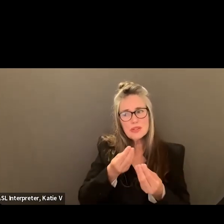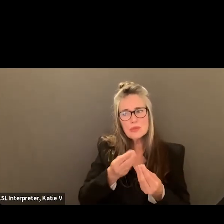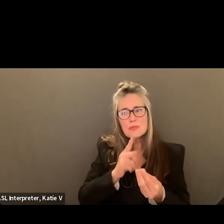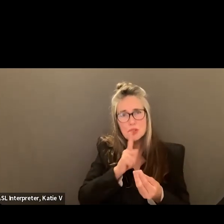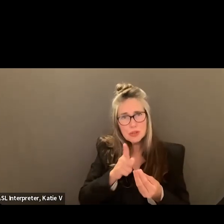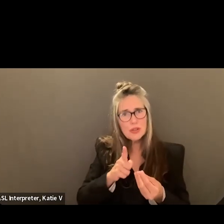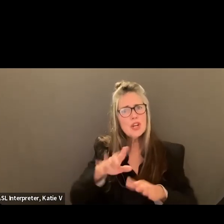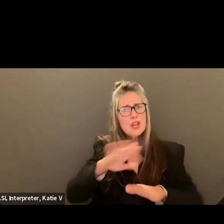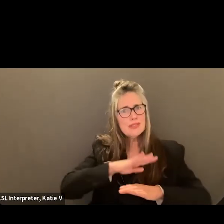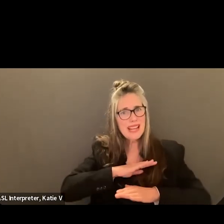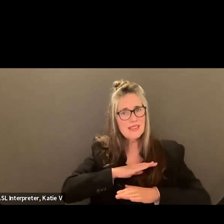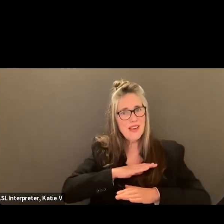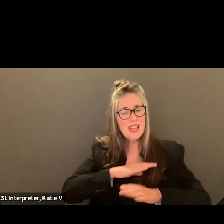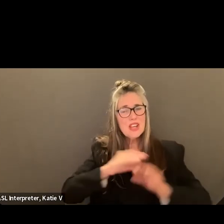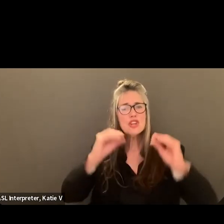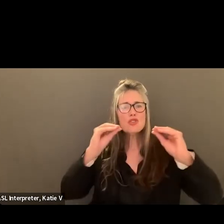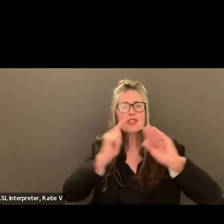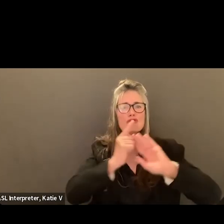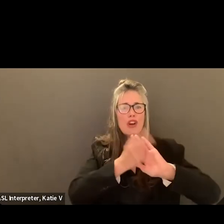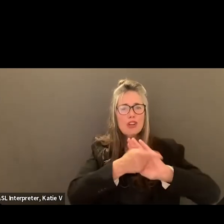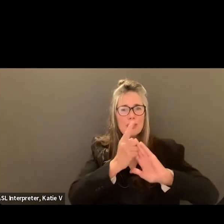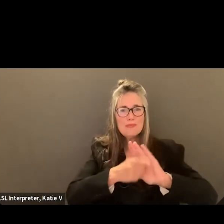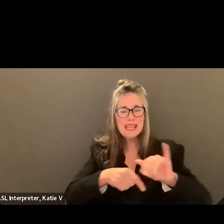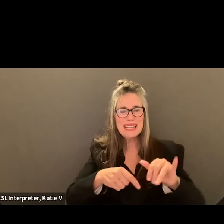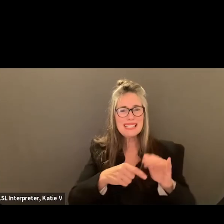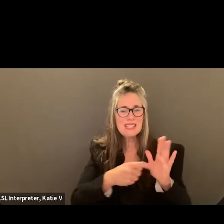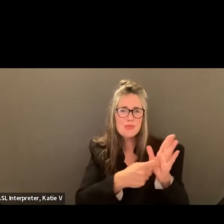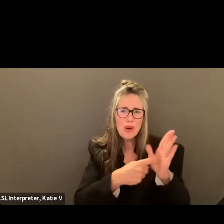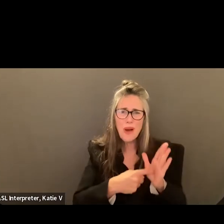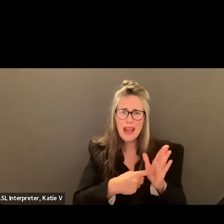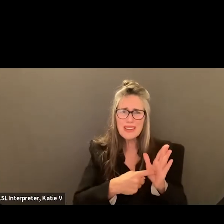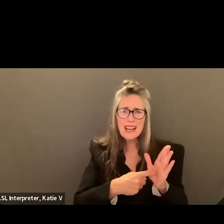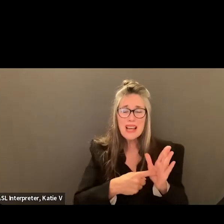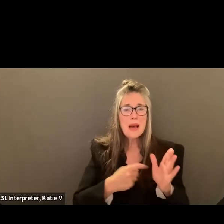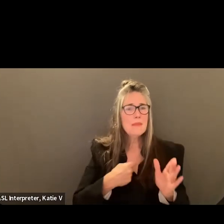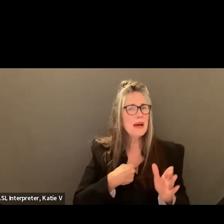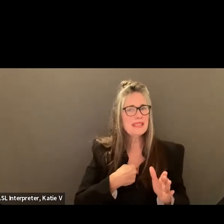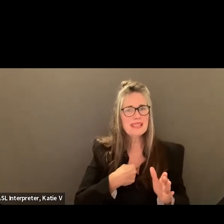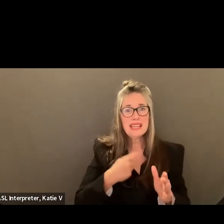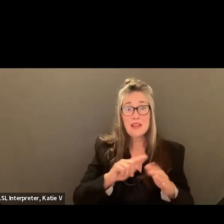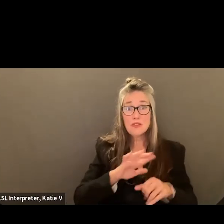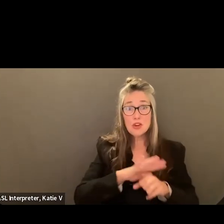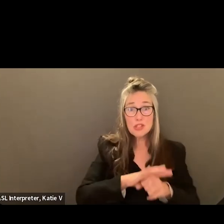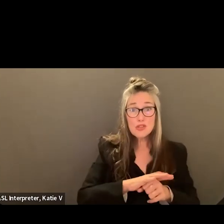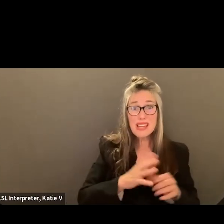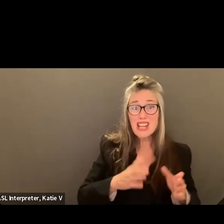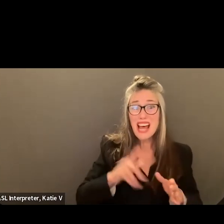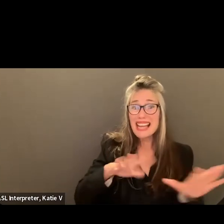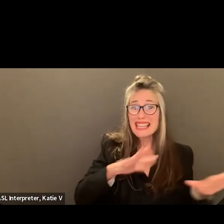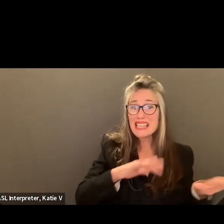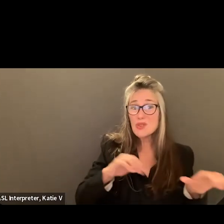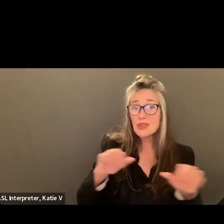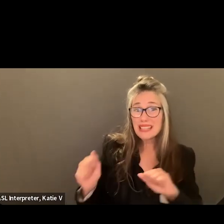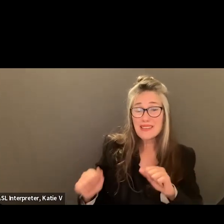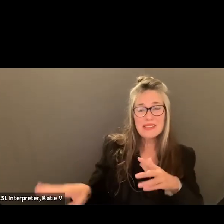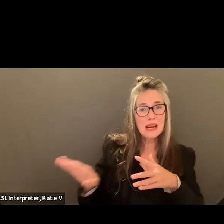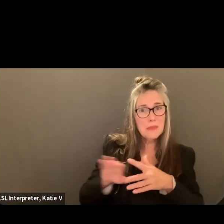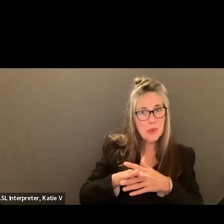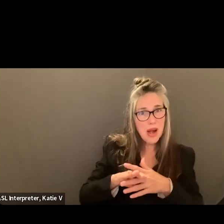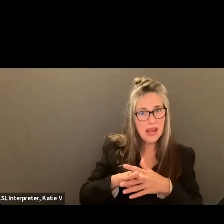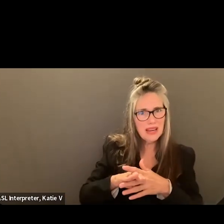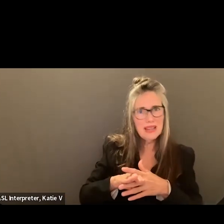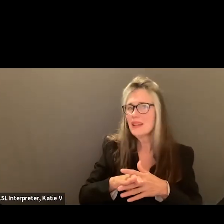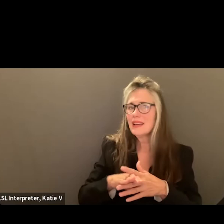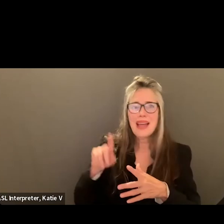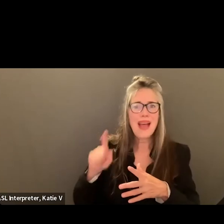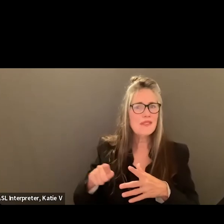it's a process to get from, hey, like I'm stressed out. need to leave. need to take a break to actually being